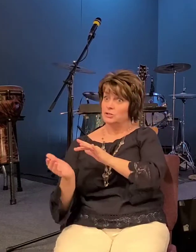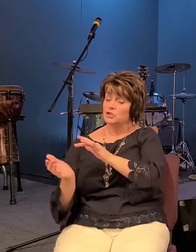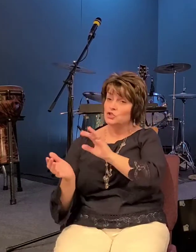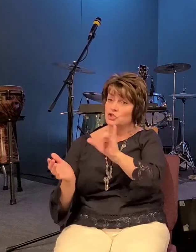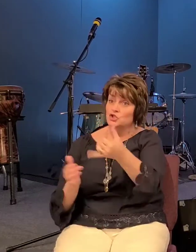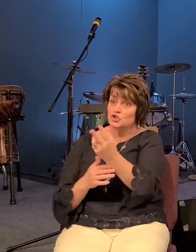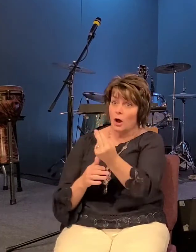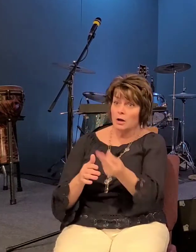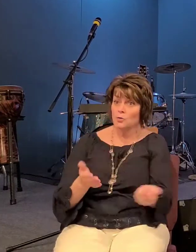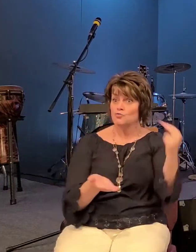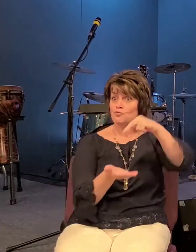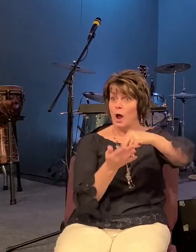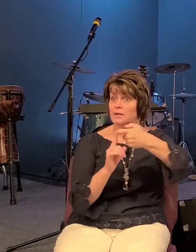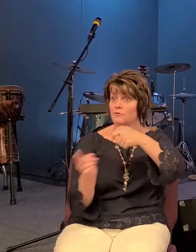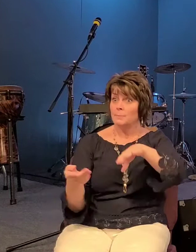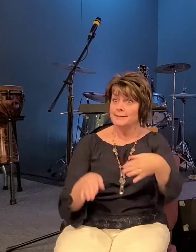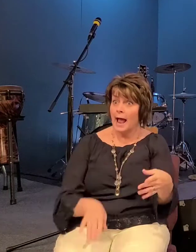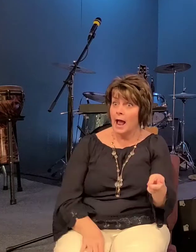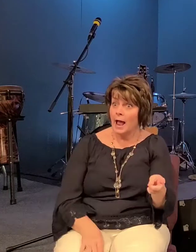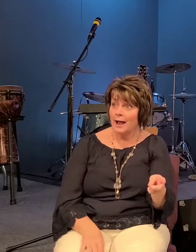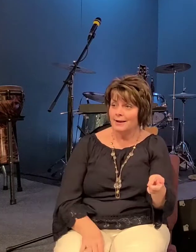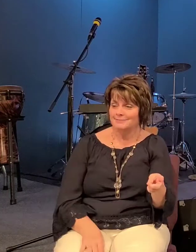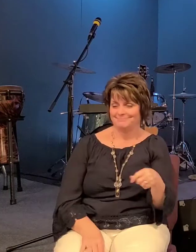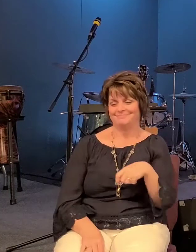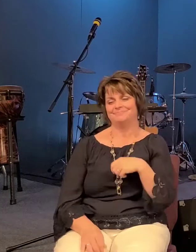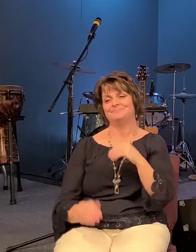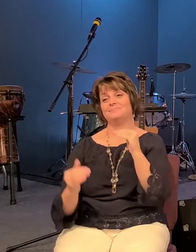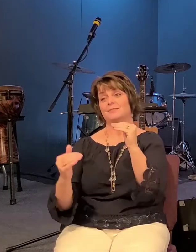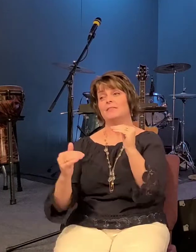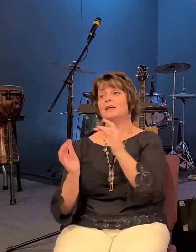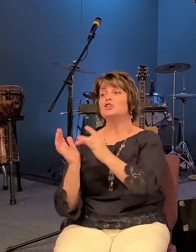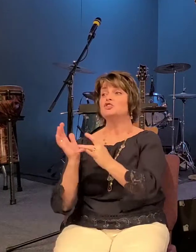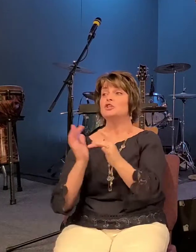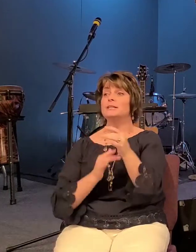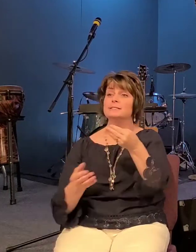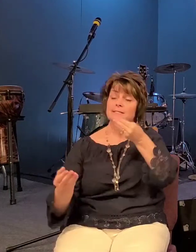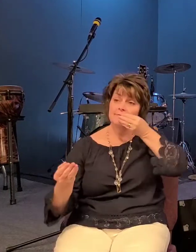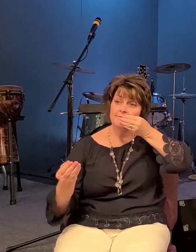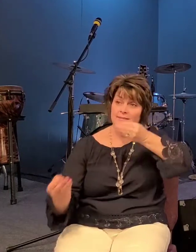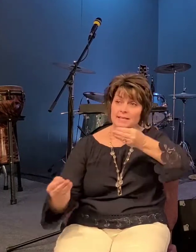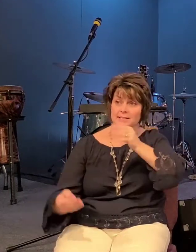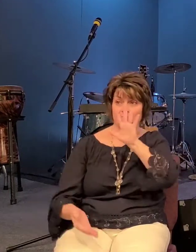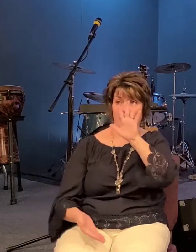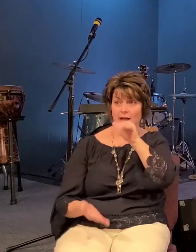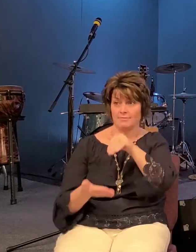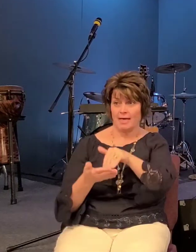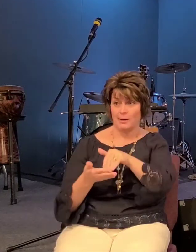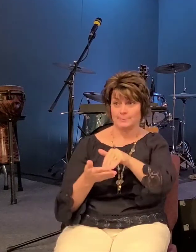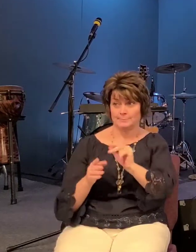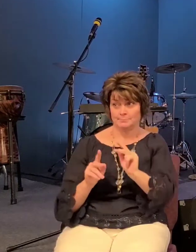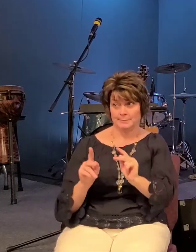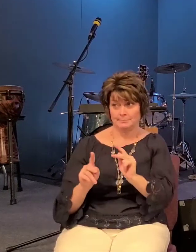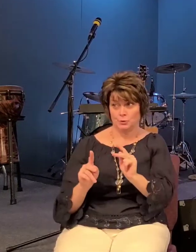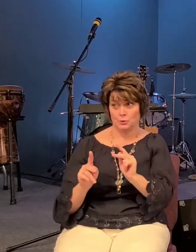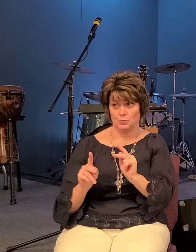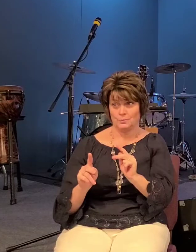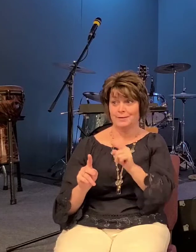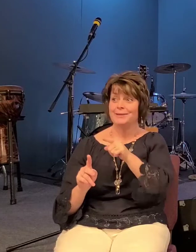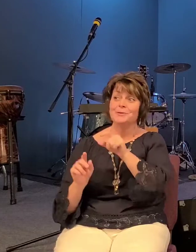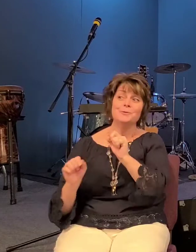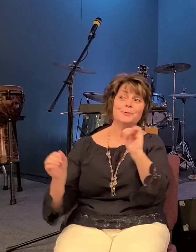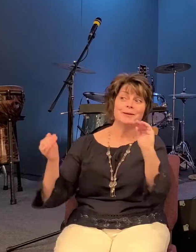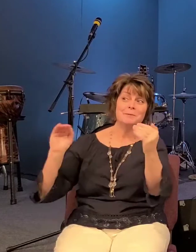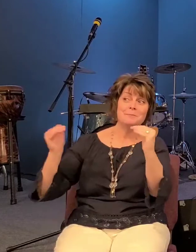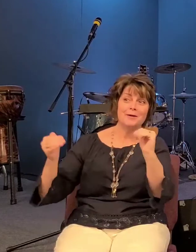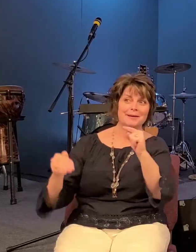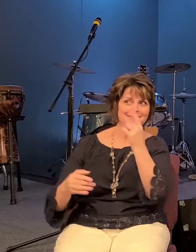and then jesus feeds 5 000 and you can compare that and it actually i would i if you have time to